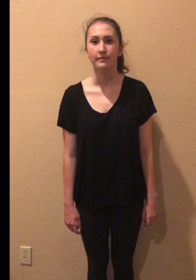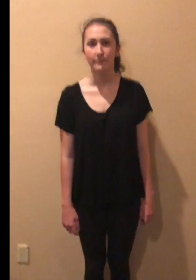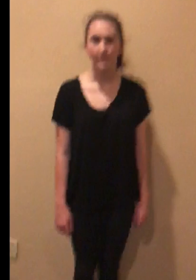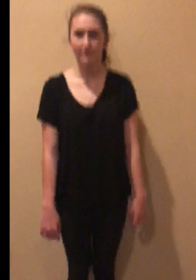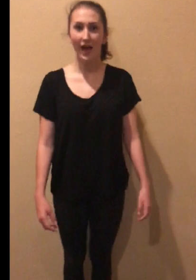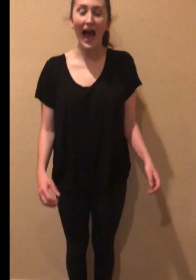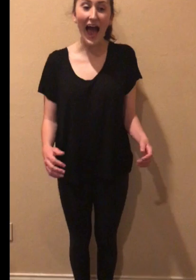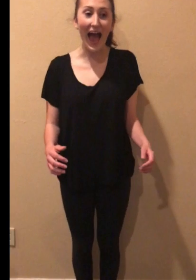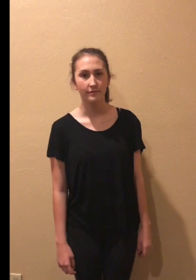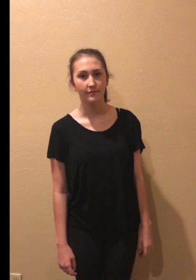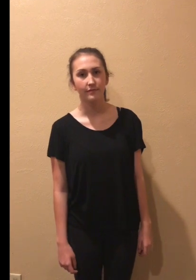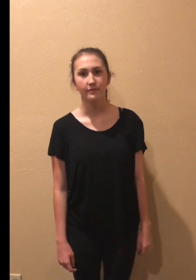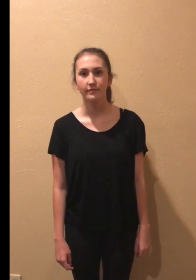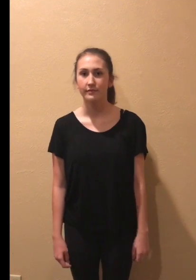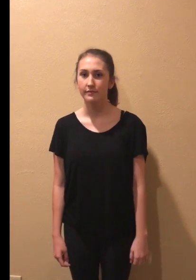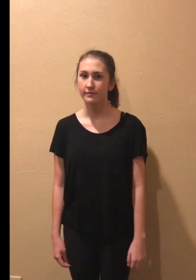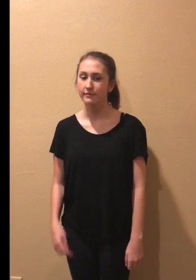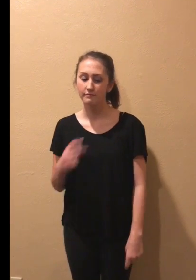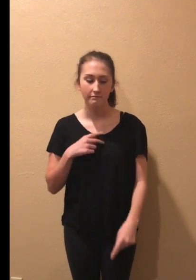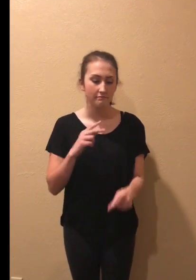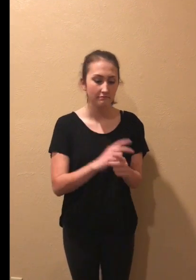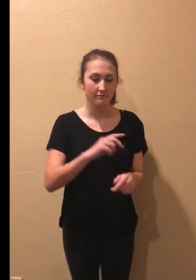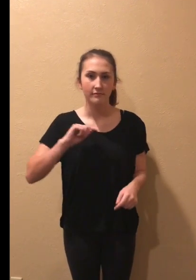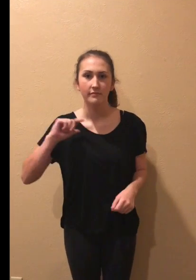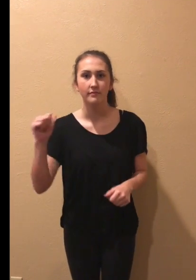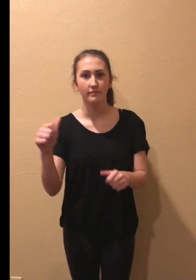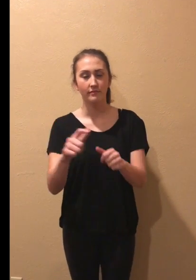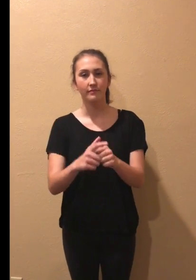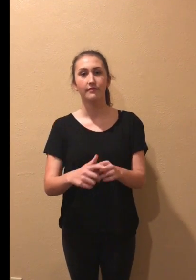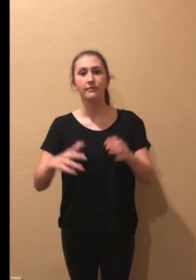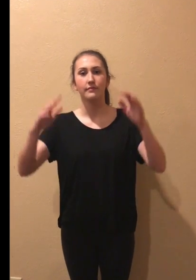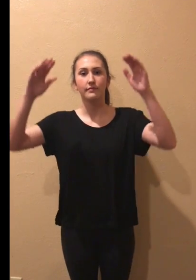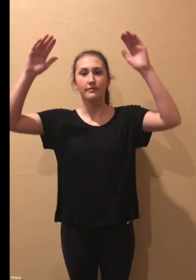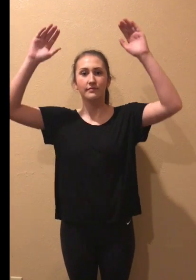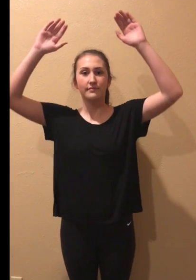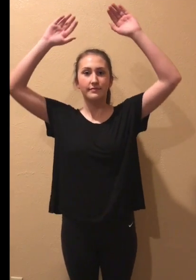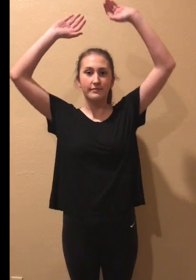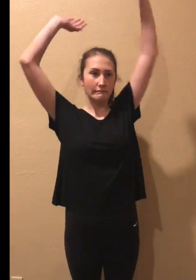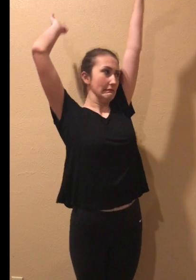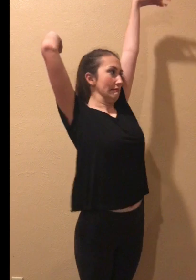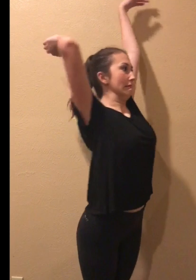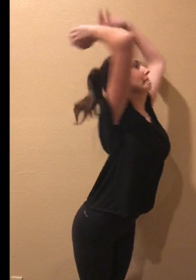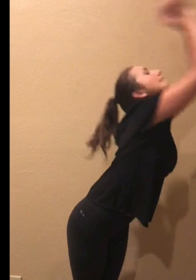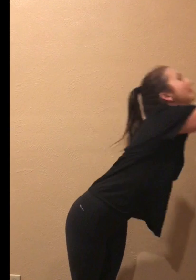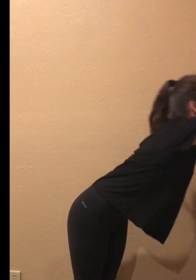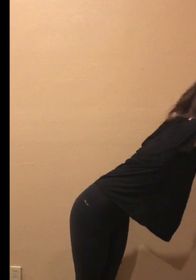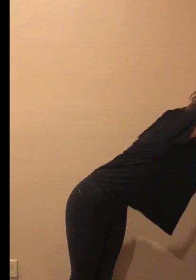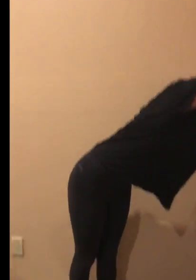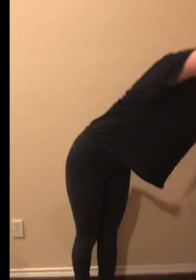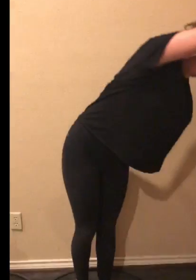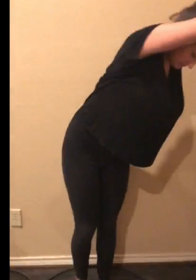Boo! I saved every letter you wrote me I